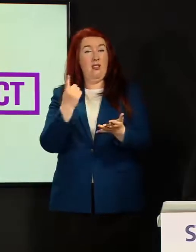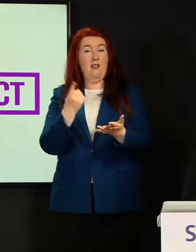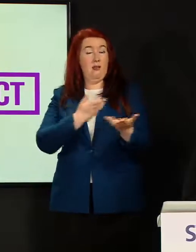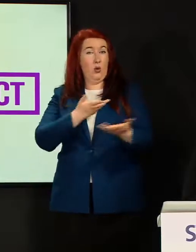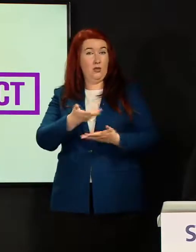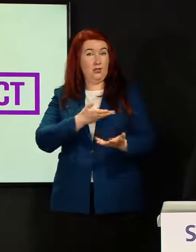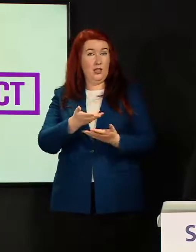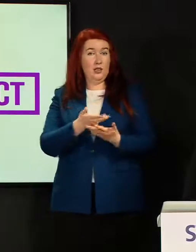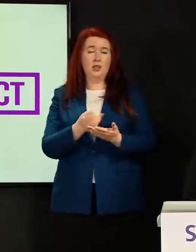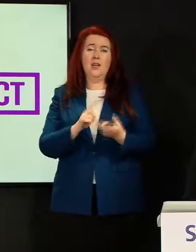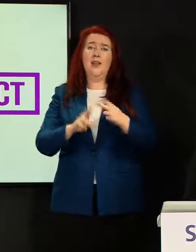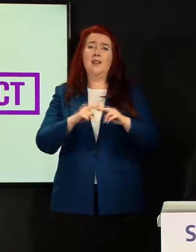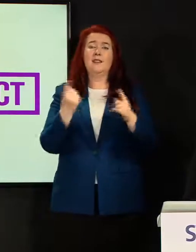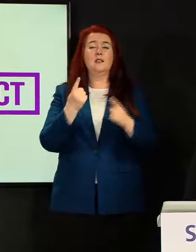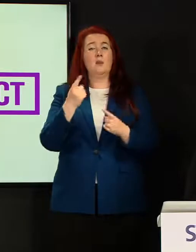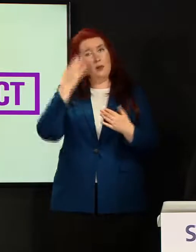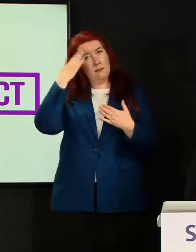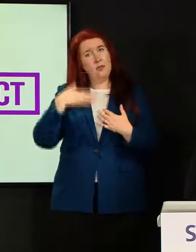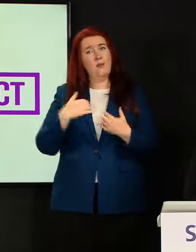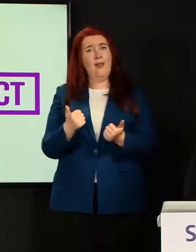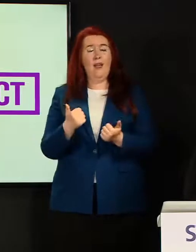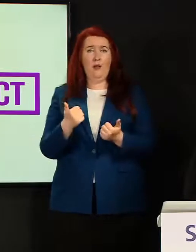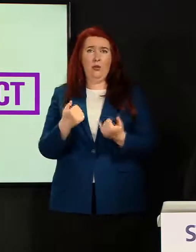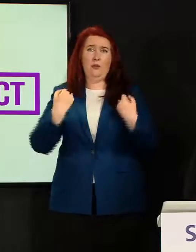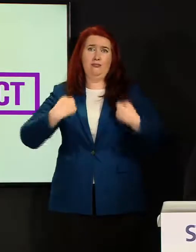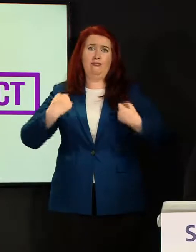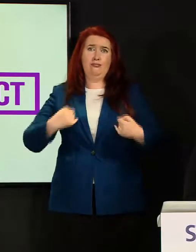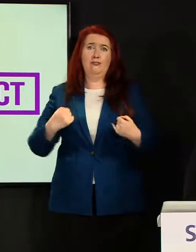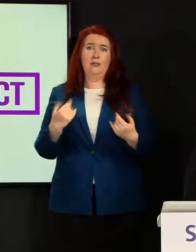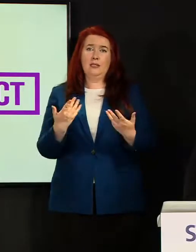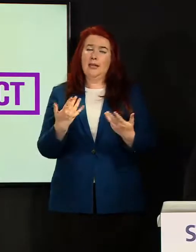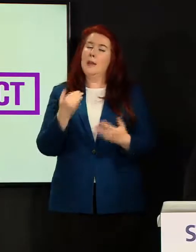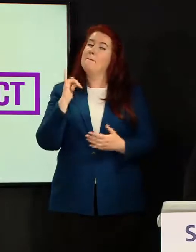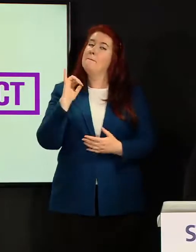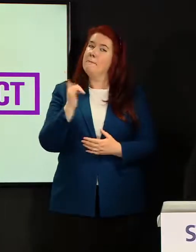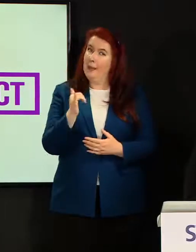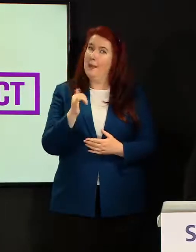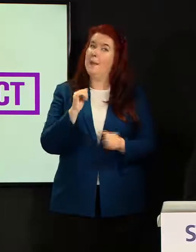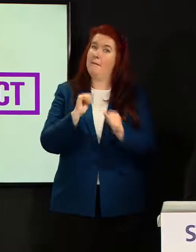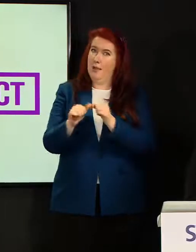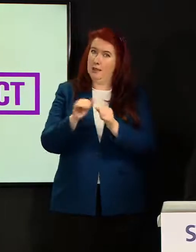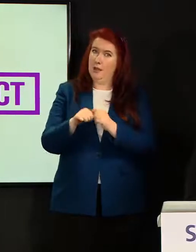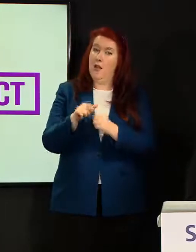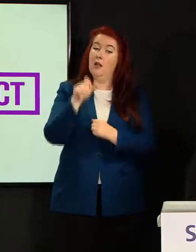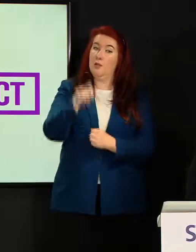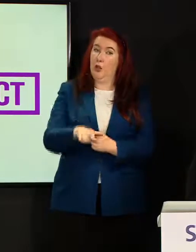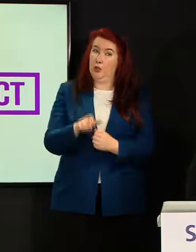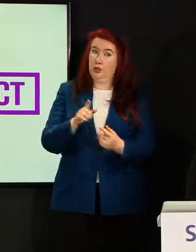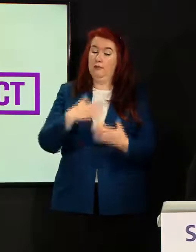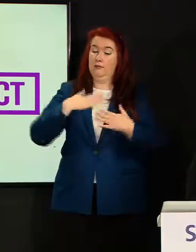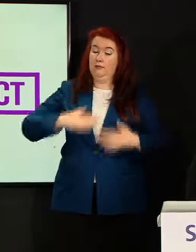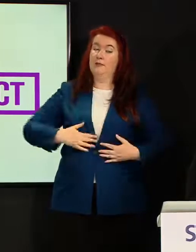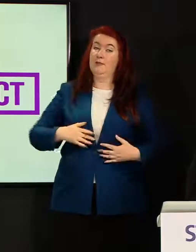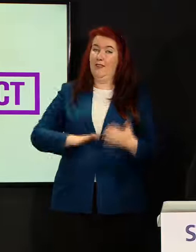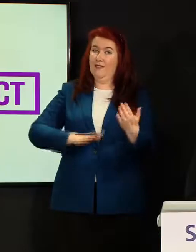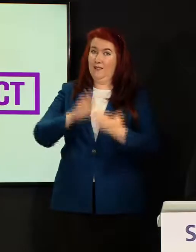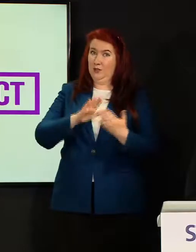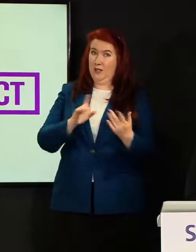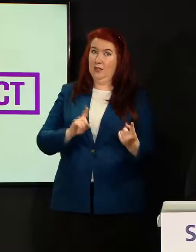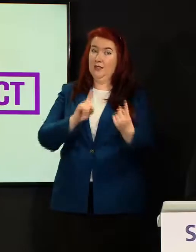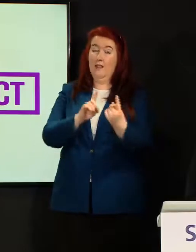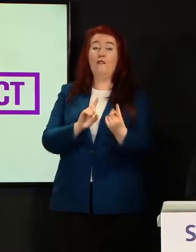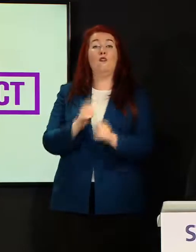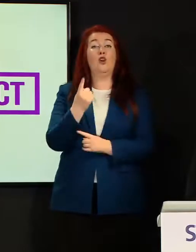someone is acutely unwell from a mental health perspective it may be better for them to see that clinician in person for the first